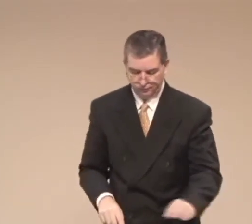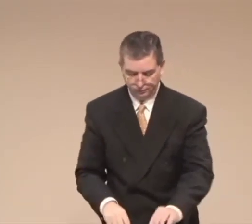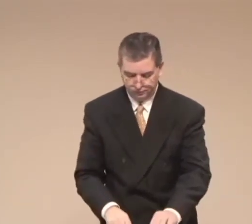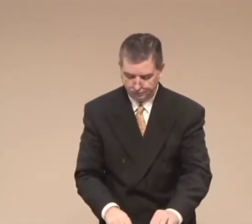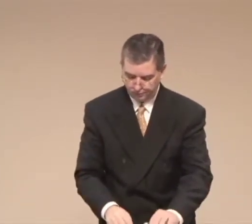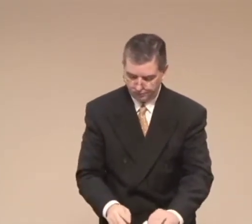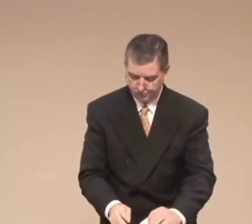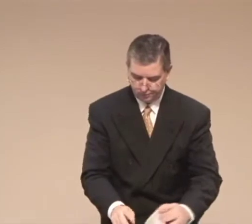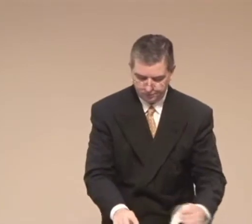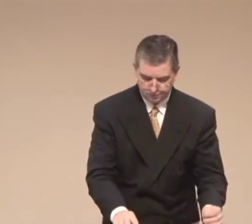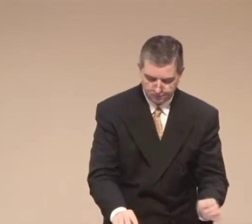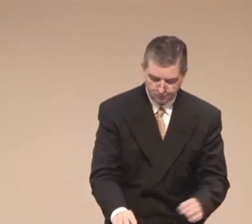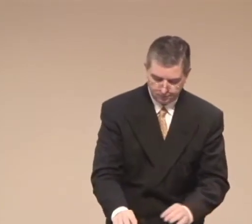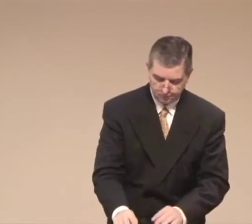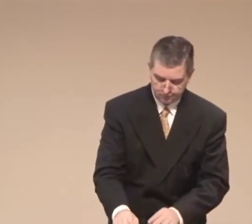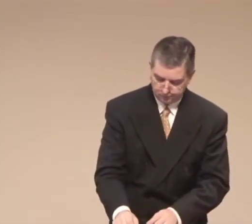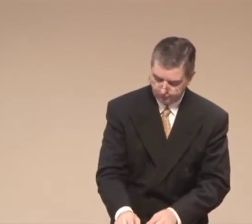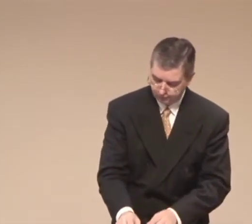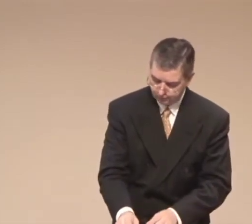Now we're looking in the book of Proverbs